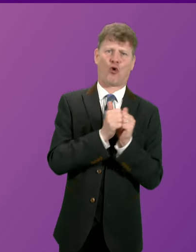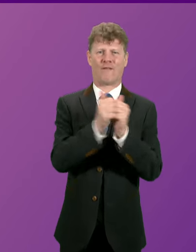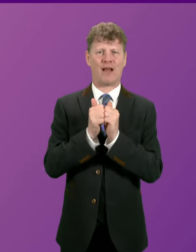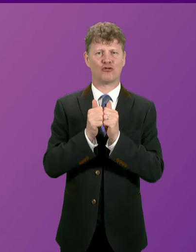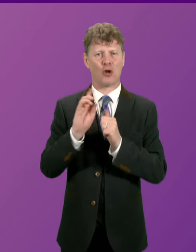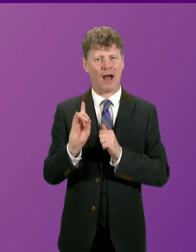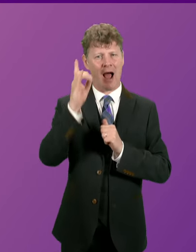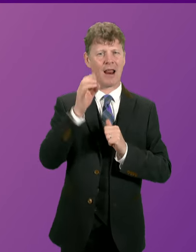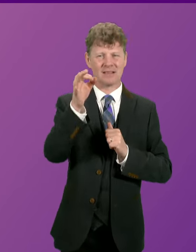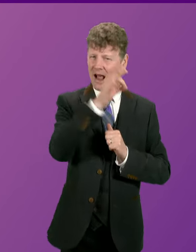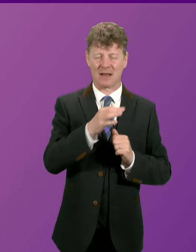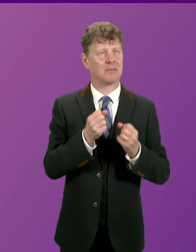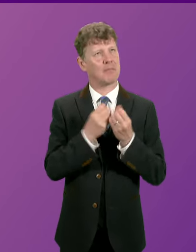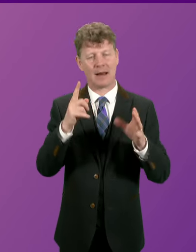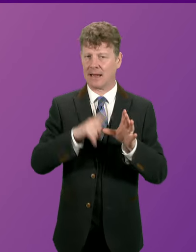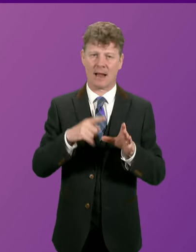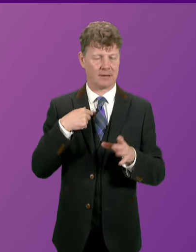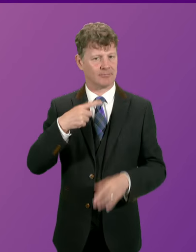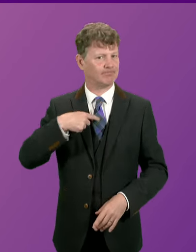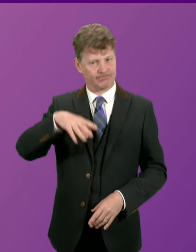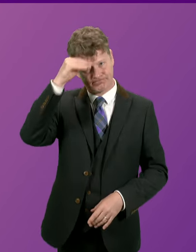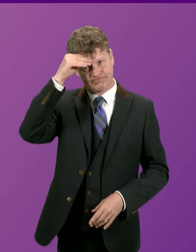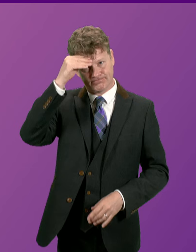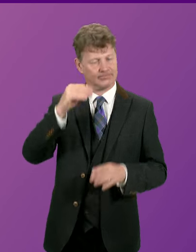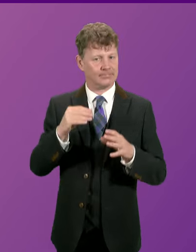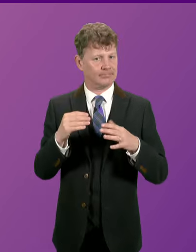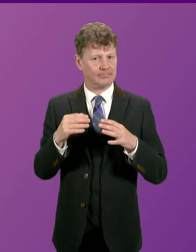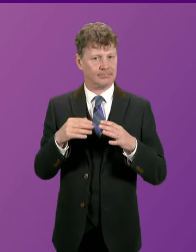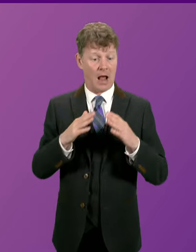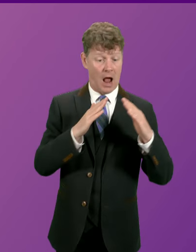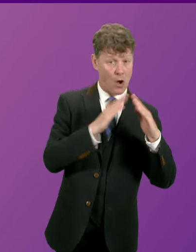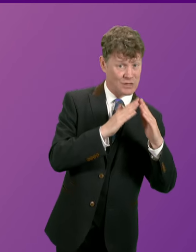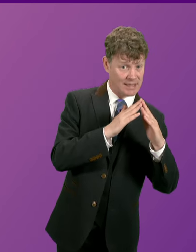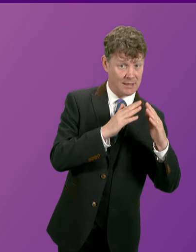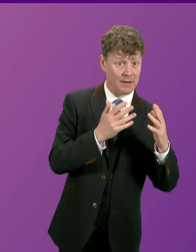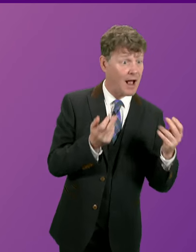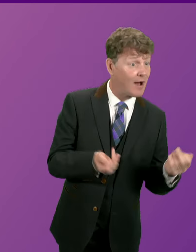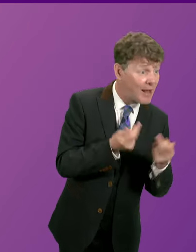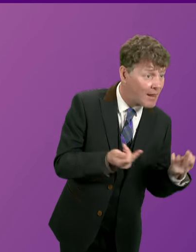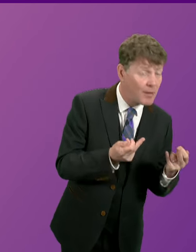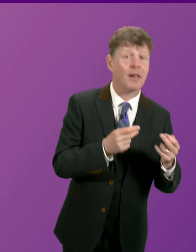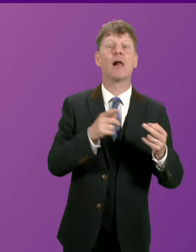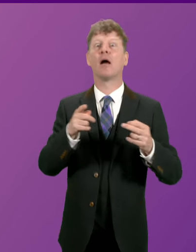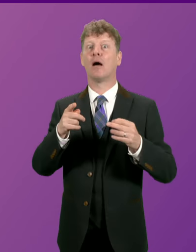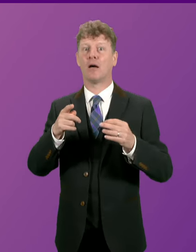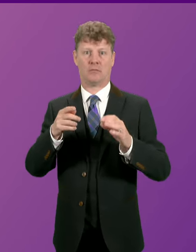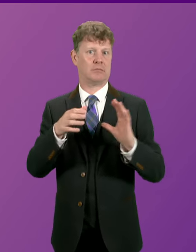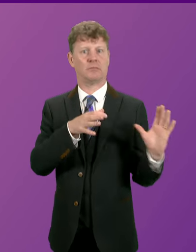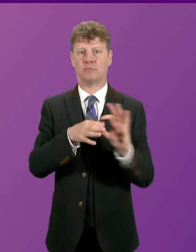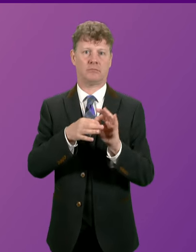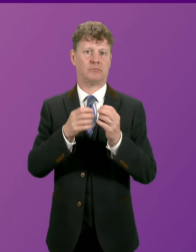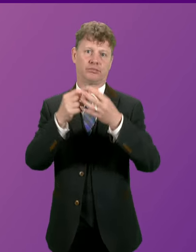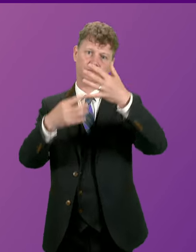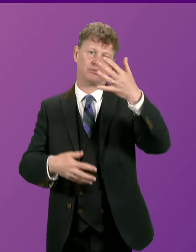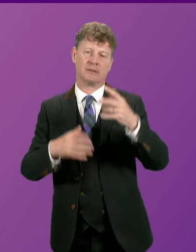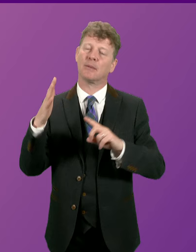in government taught me that important lesson about the interconnectedness of housing, and I would encourage public authorities to come forward with the